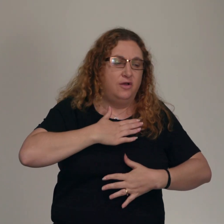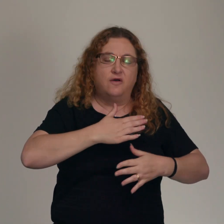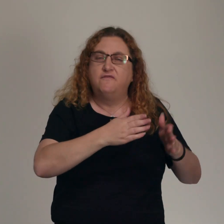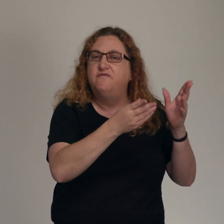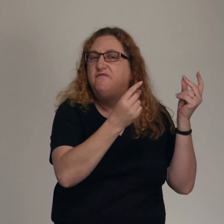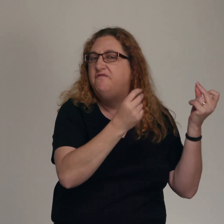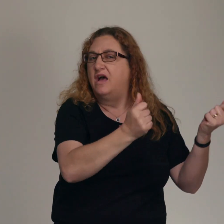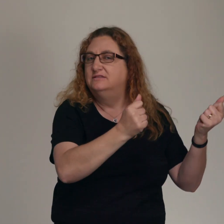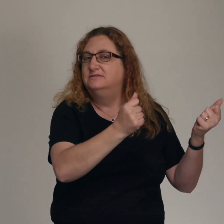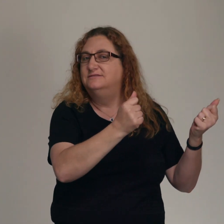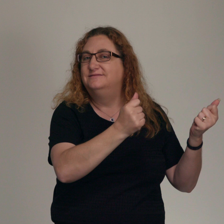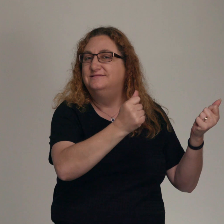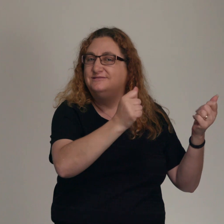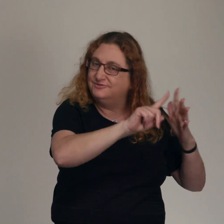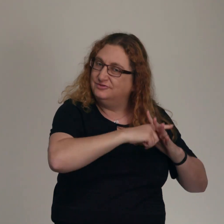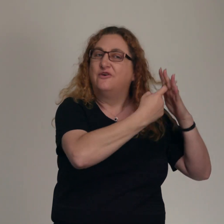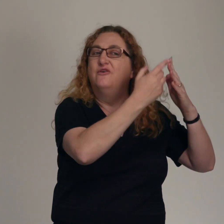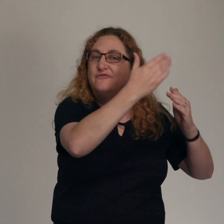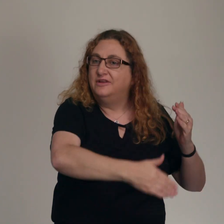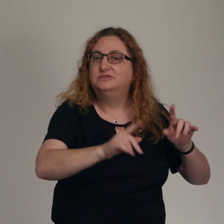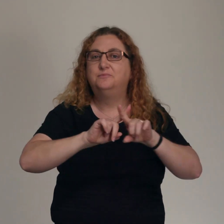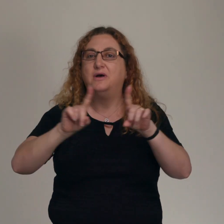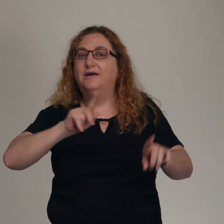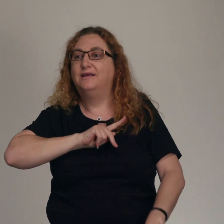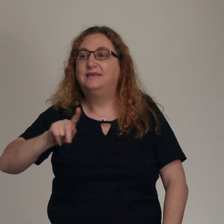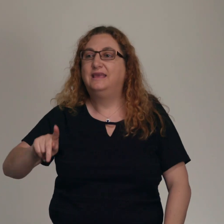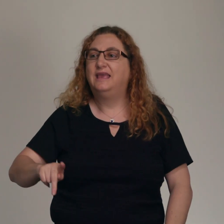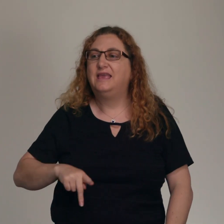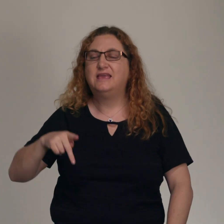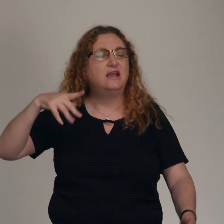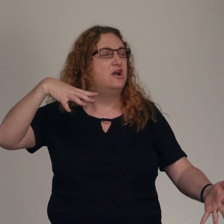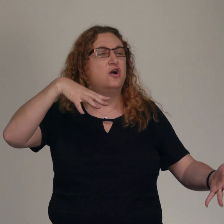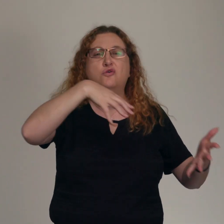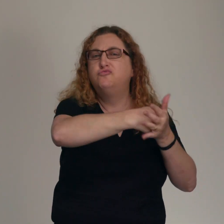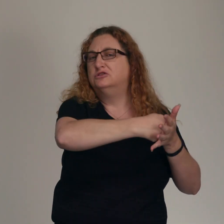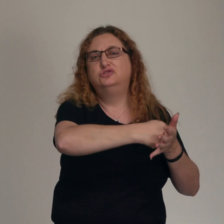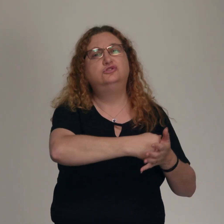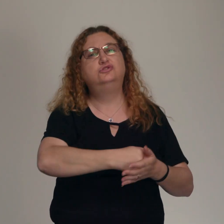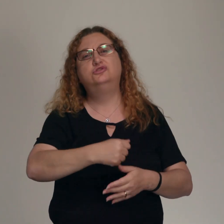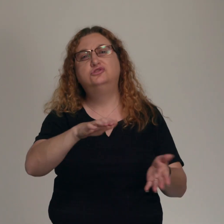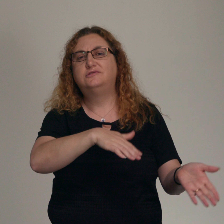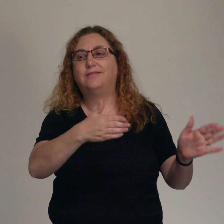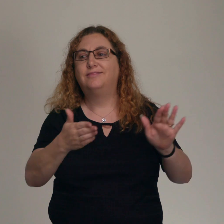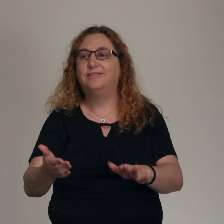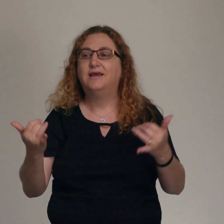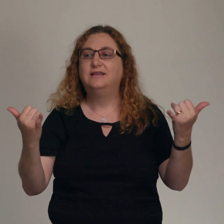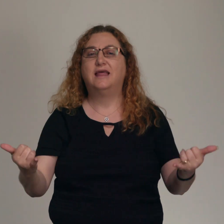measure A King has crushed the curse of death Oh, I am His